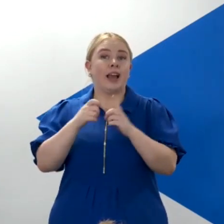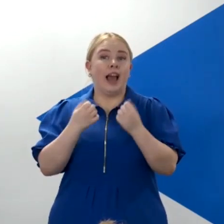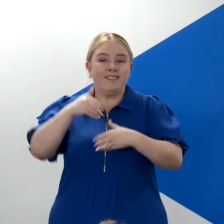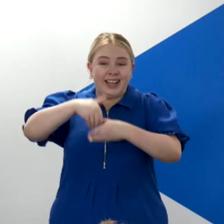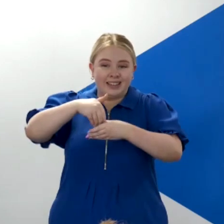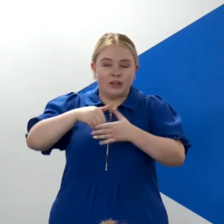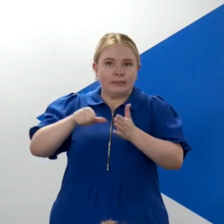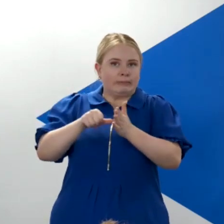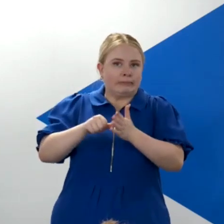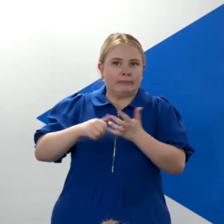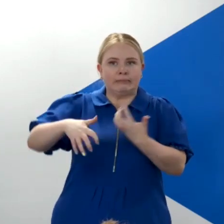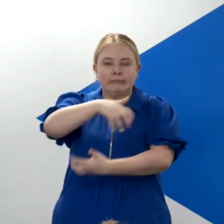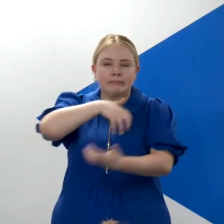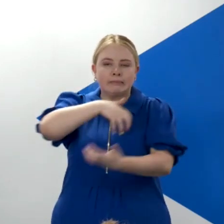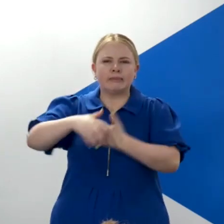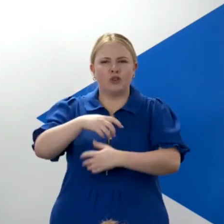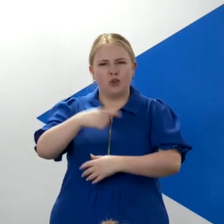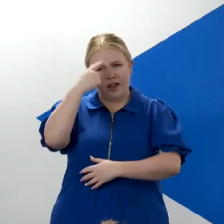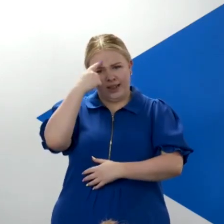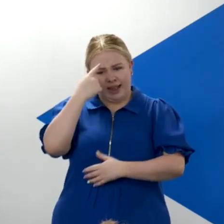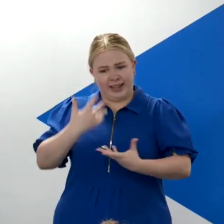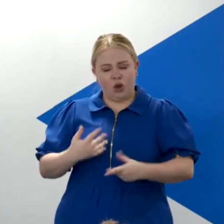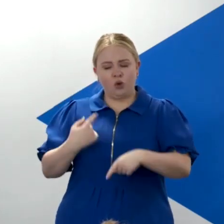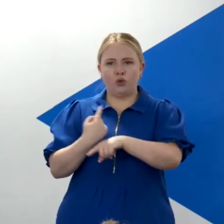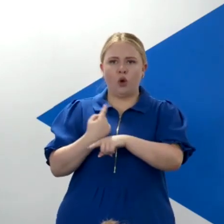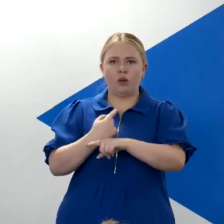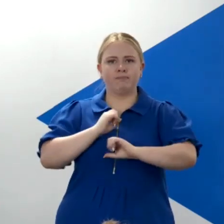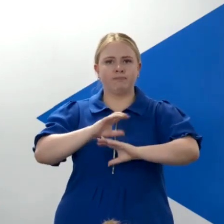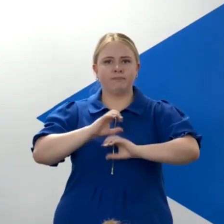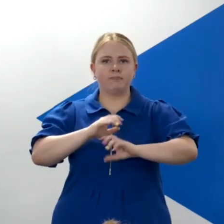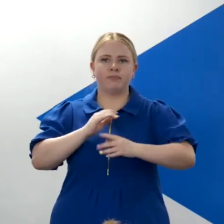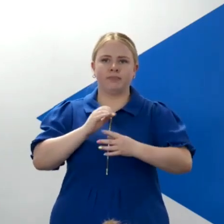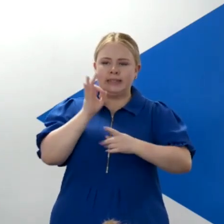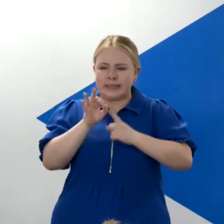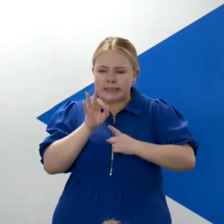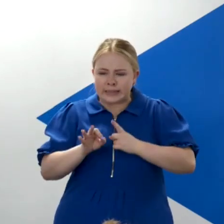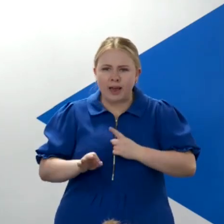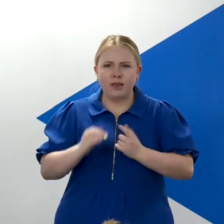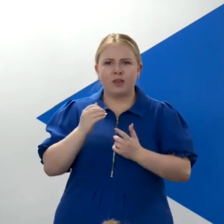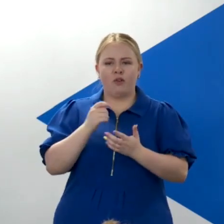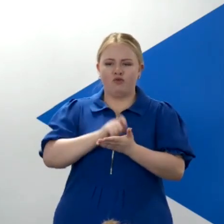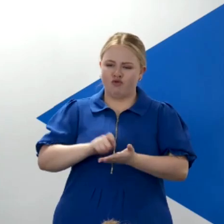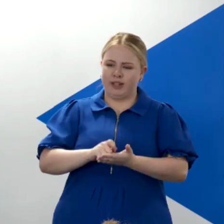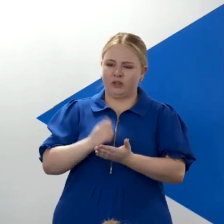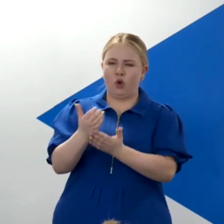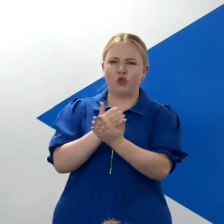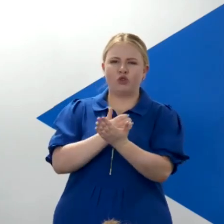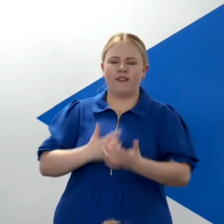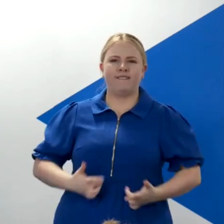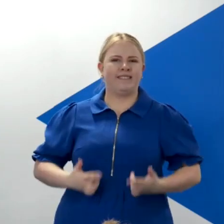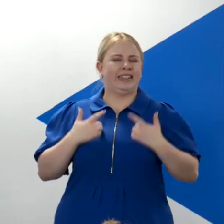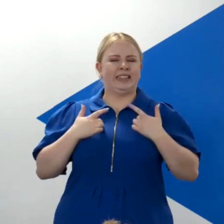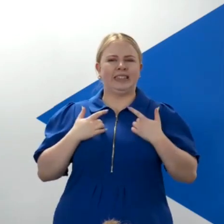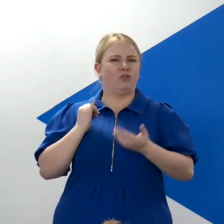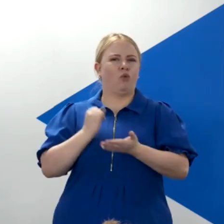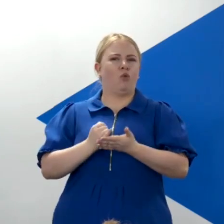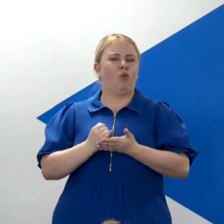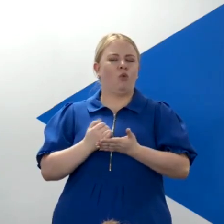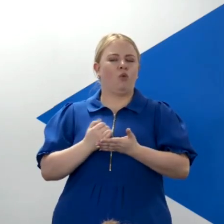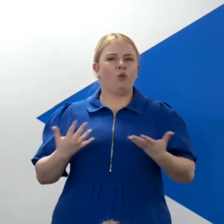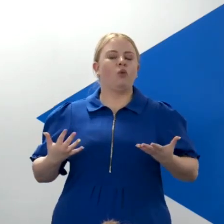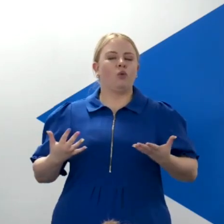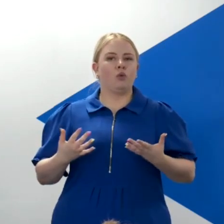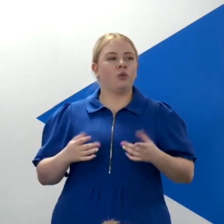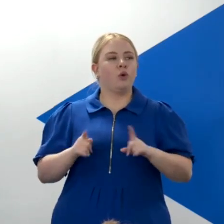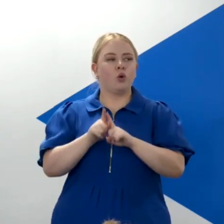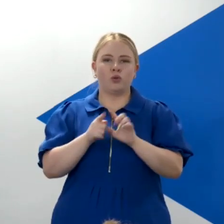not a bit indulgent at the moment to be talking about the intricacies about a written constitution for an independent Scotland? And